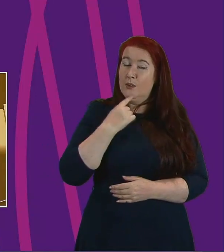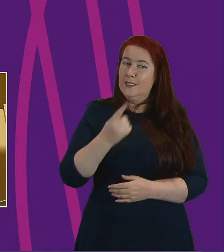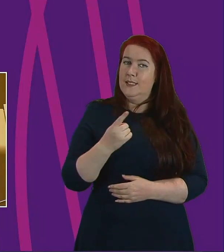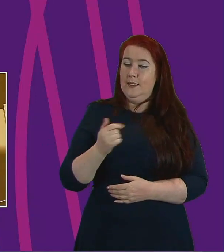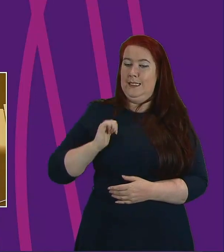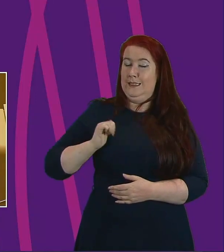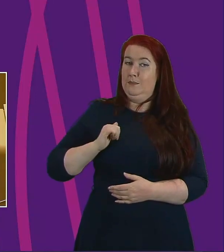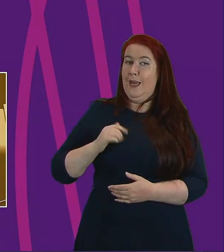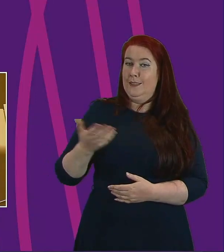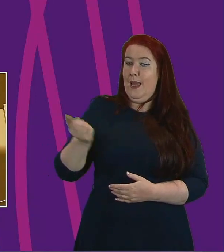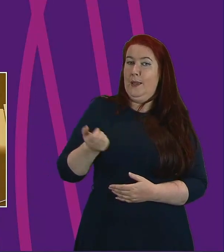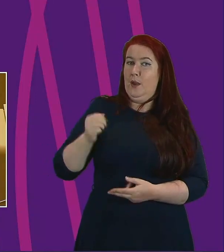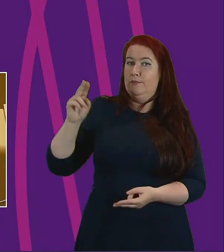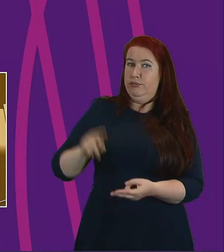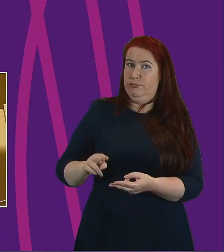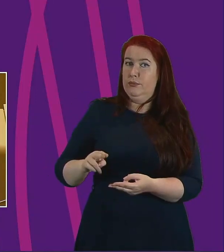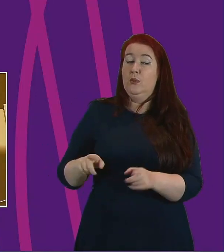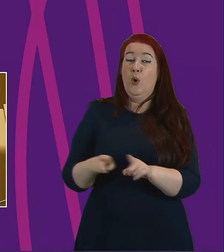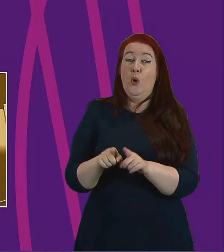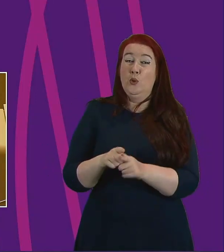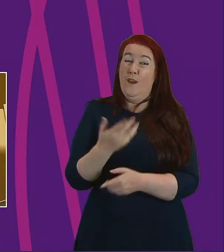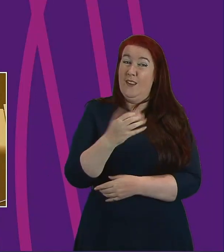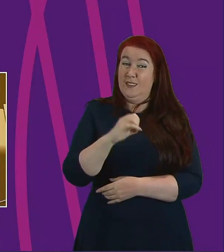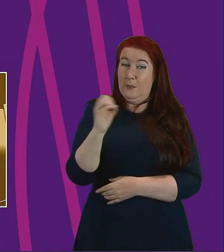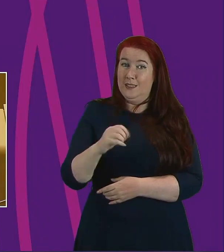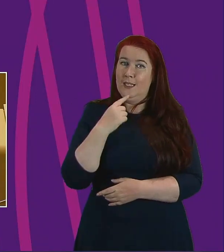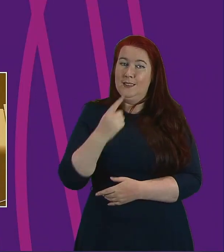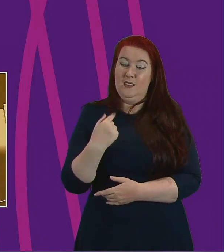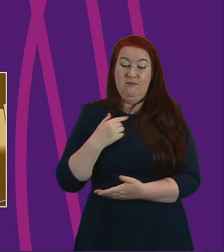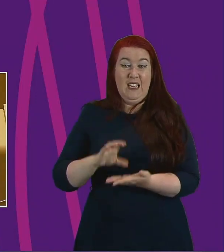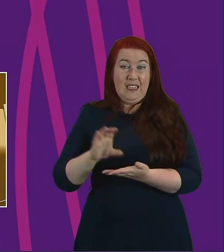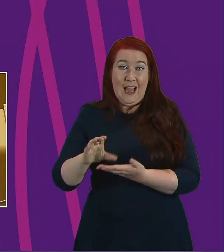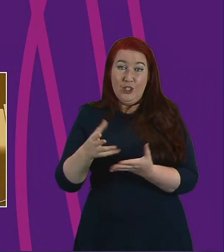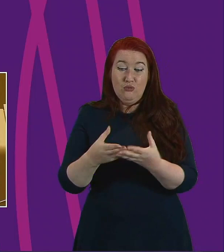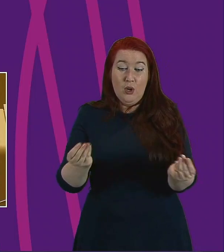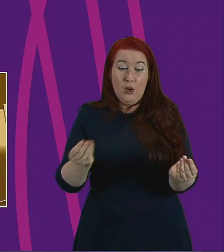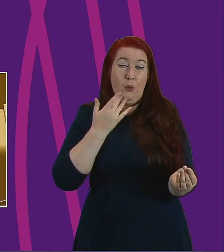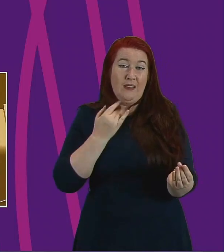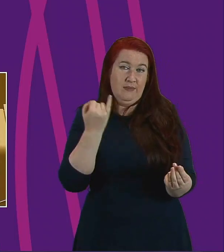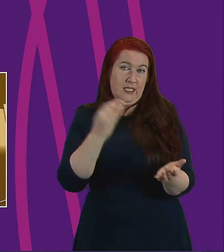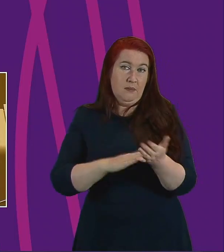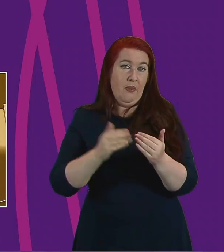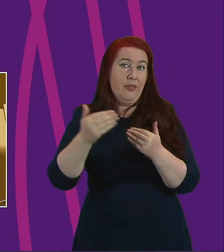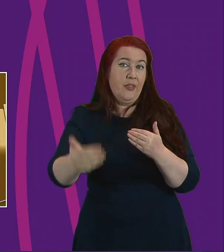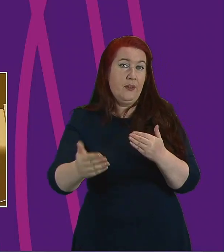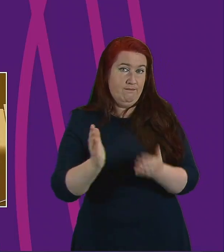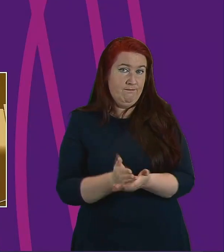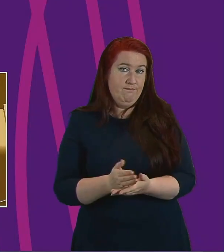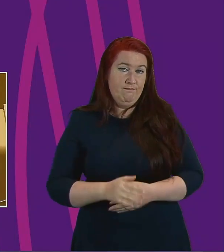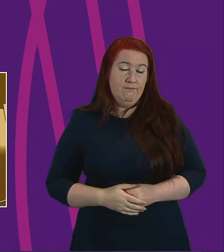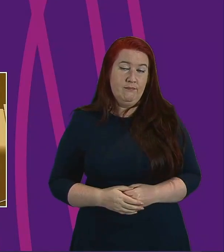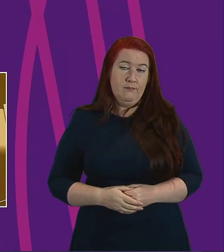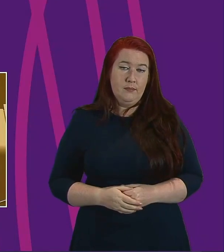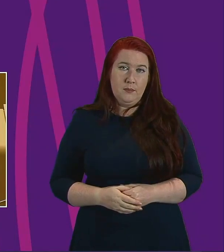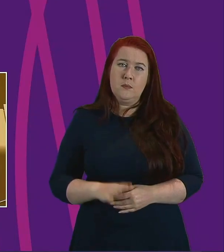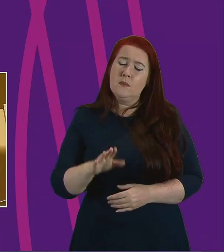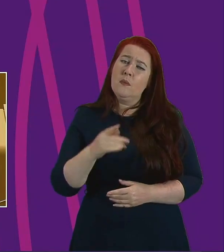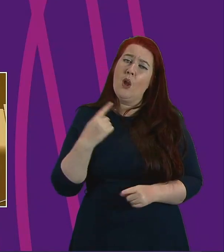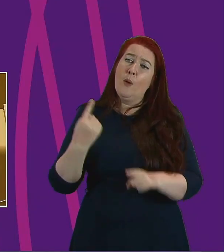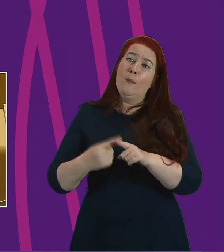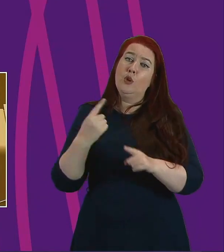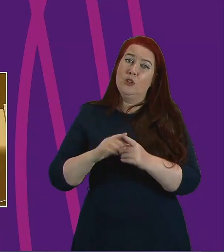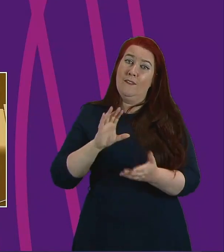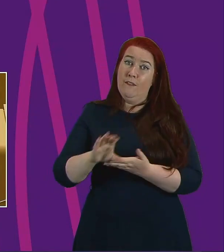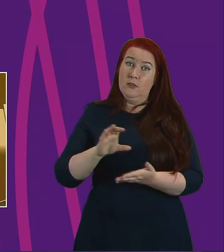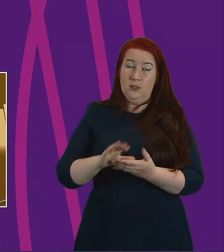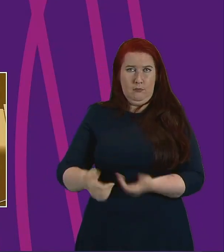those charities surveyed anticipate that they will run out of cash within six months. While it is welcome that emergency funding arrangements for